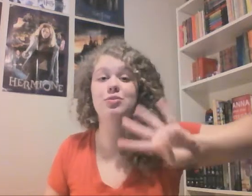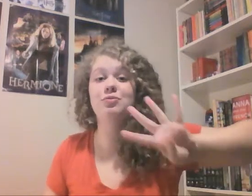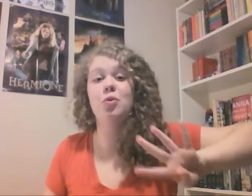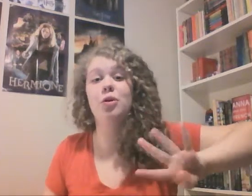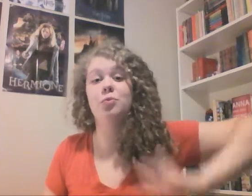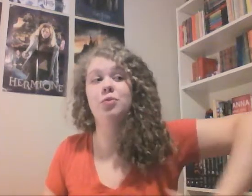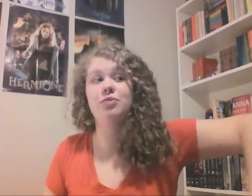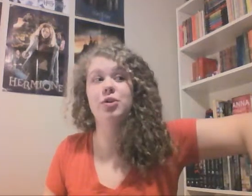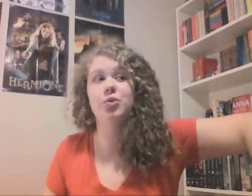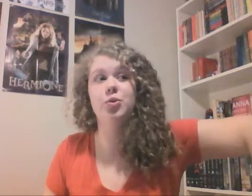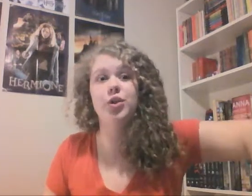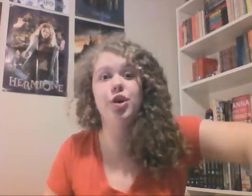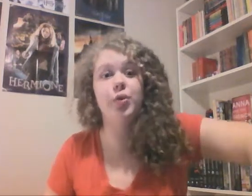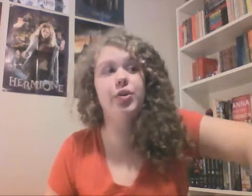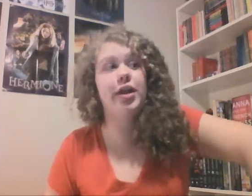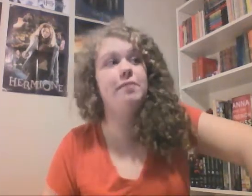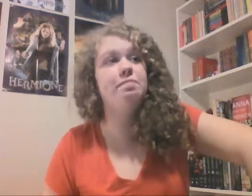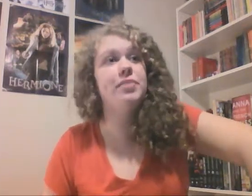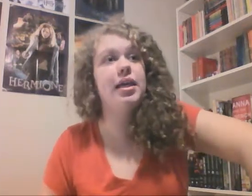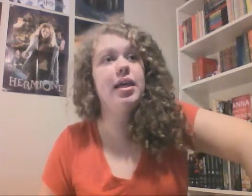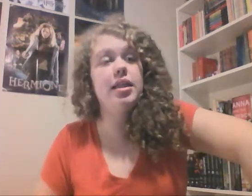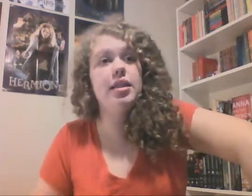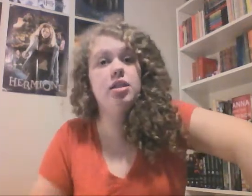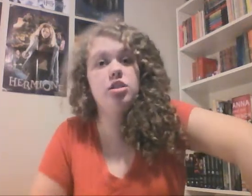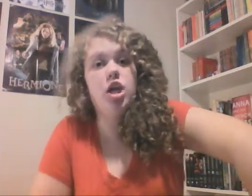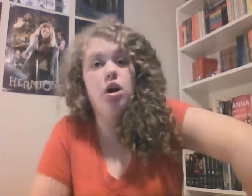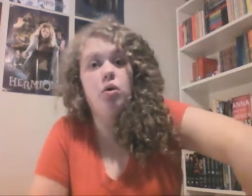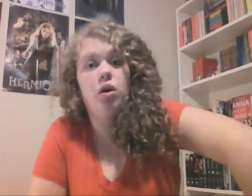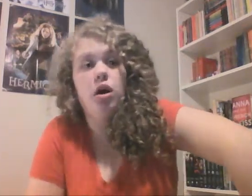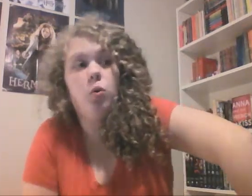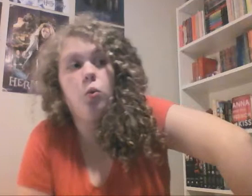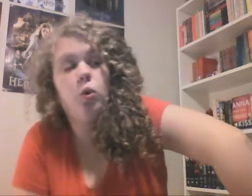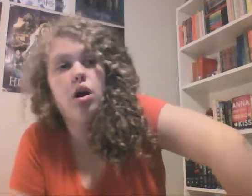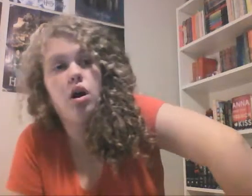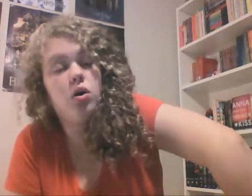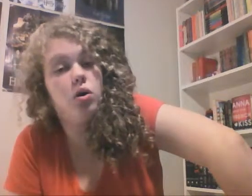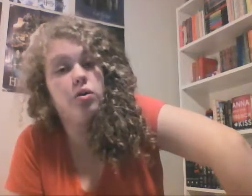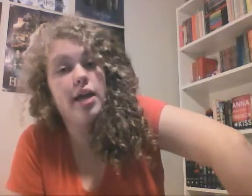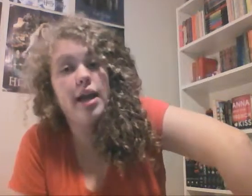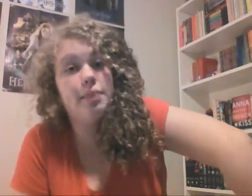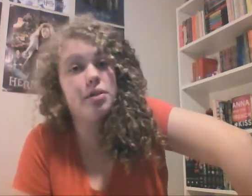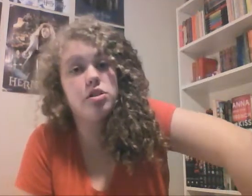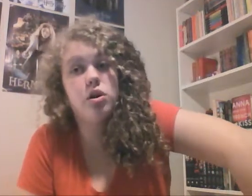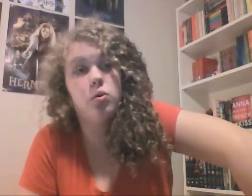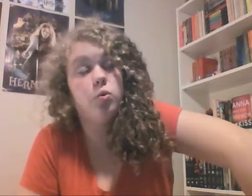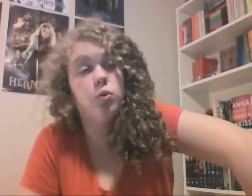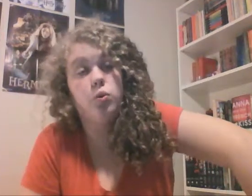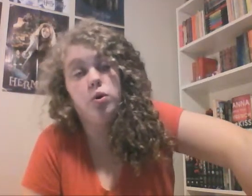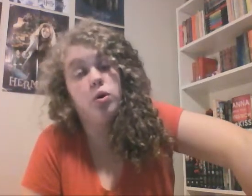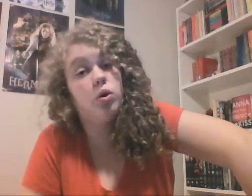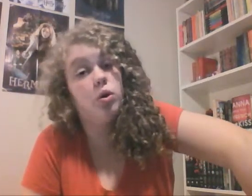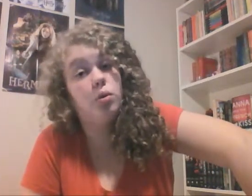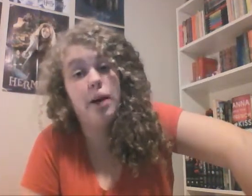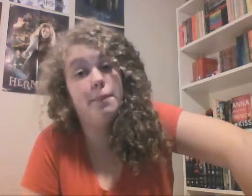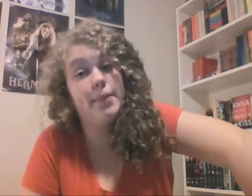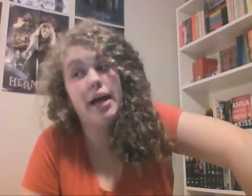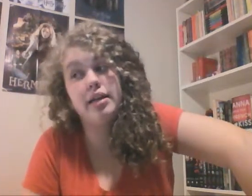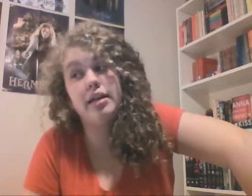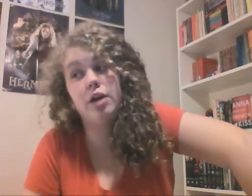four review, you would know that this show, oh, that episode, whoa, Malik, I